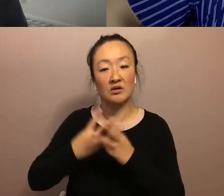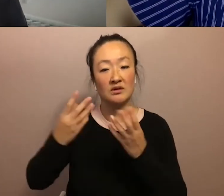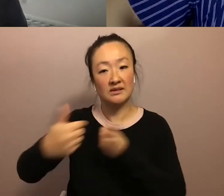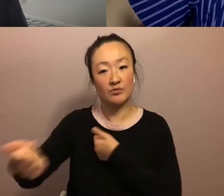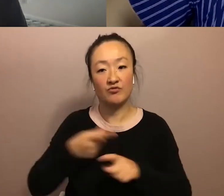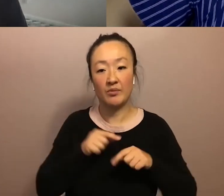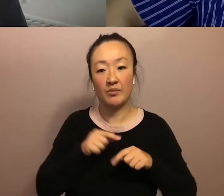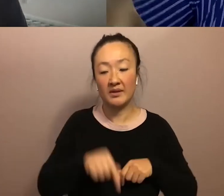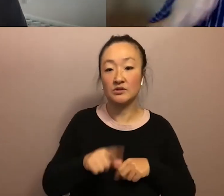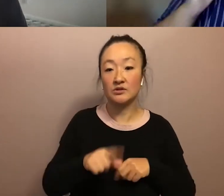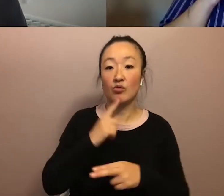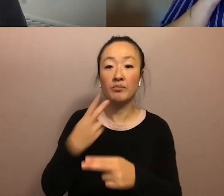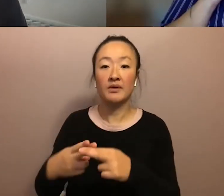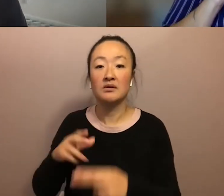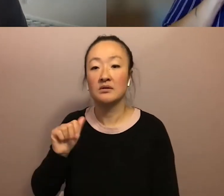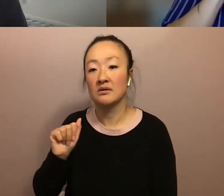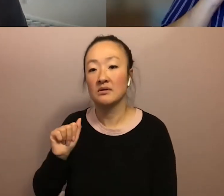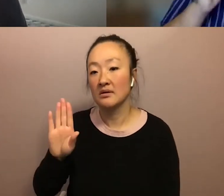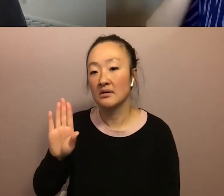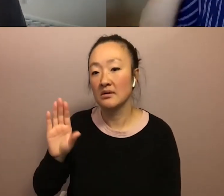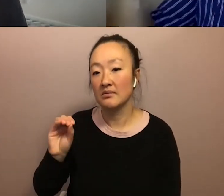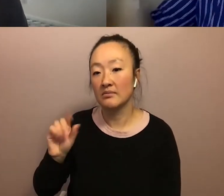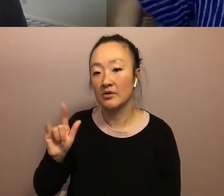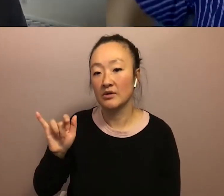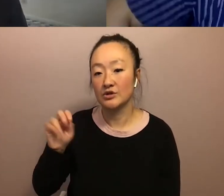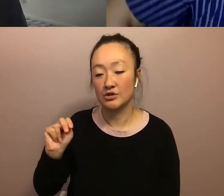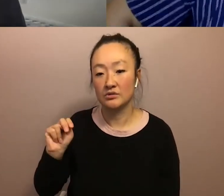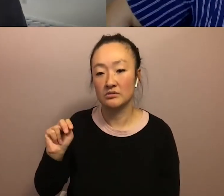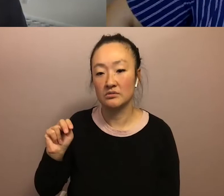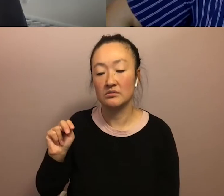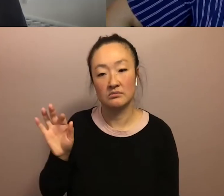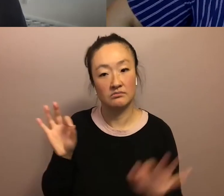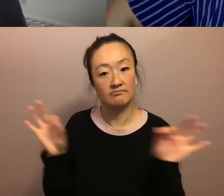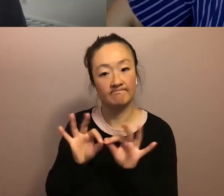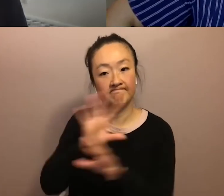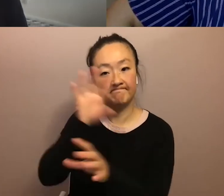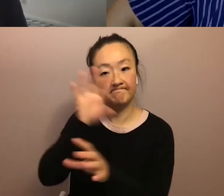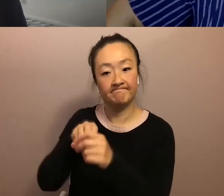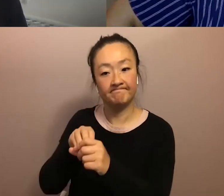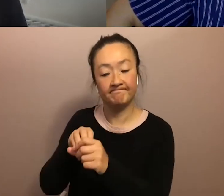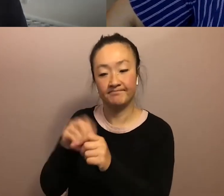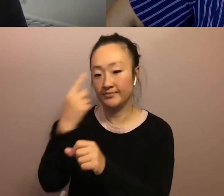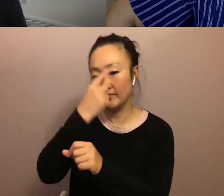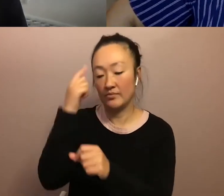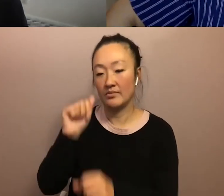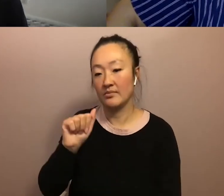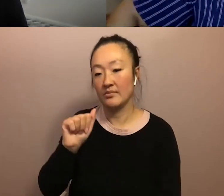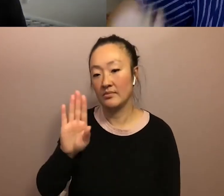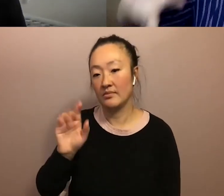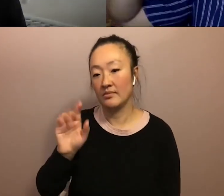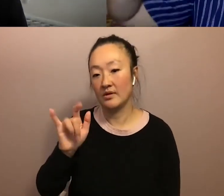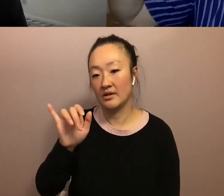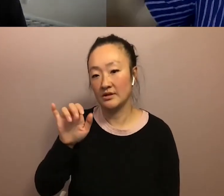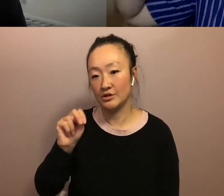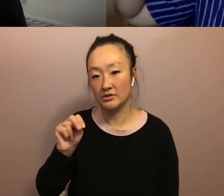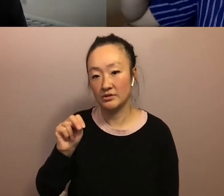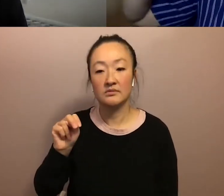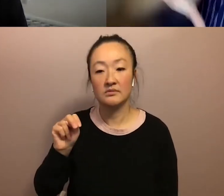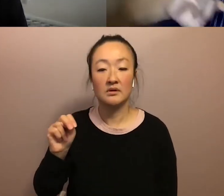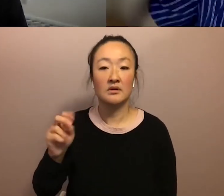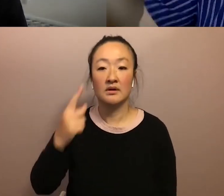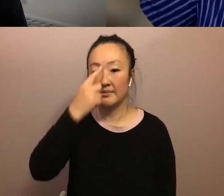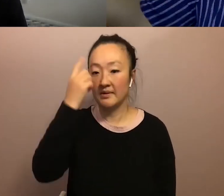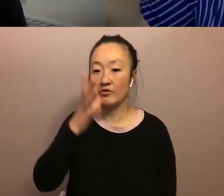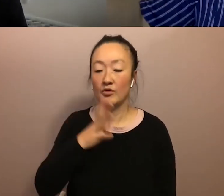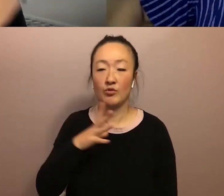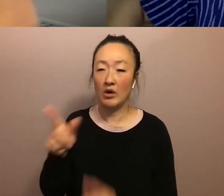mentioning abolition would, we would be remiss to not mention, um, the black abolitionists, the black women who have fine tuned this framework